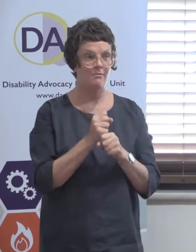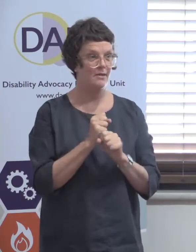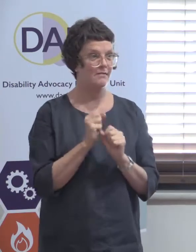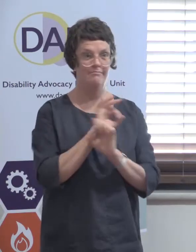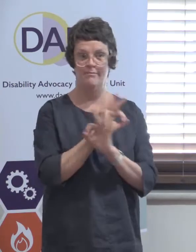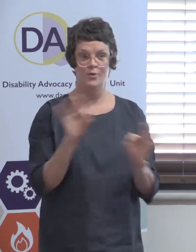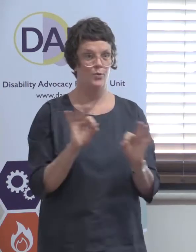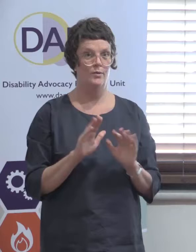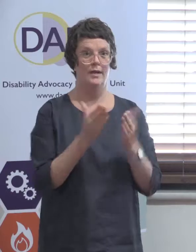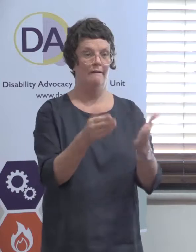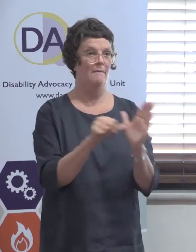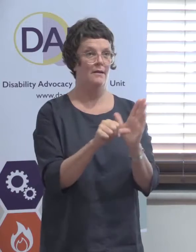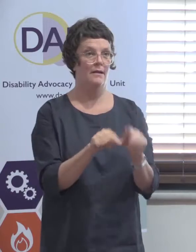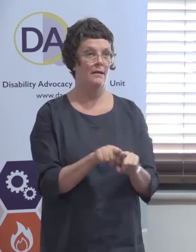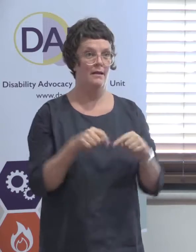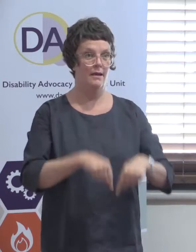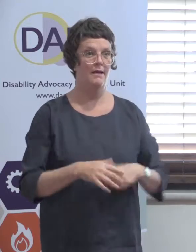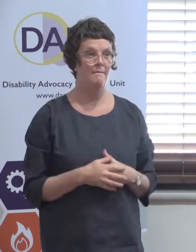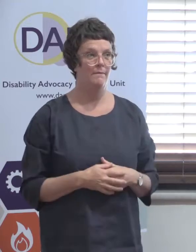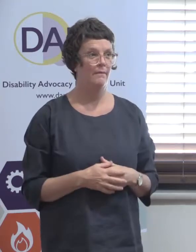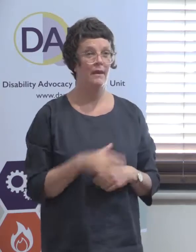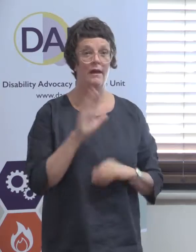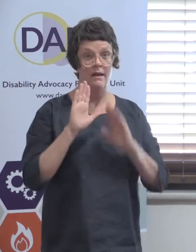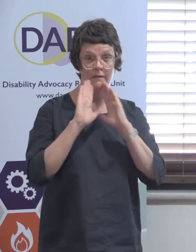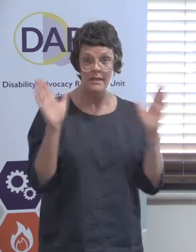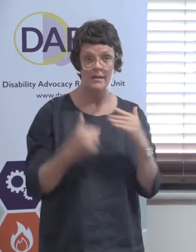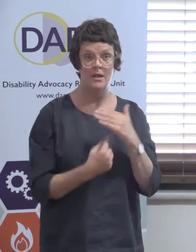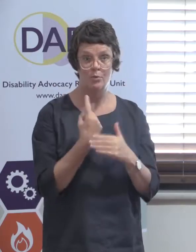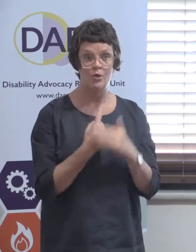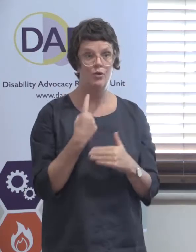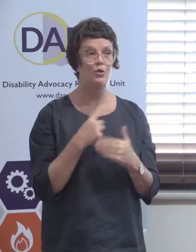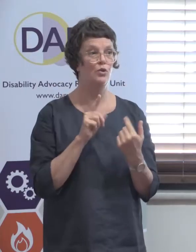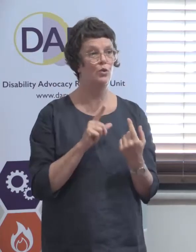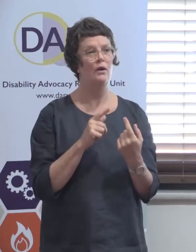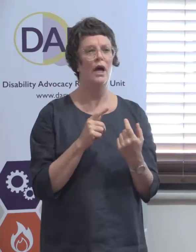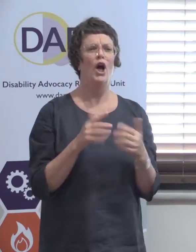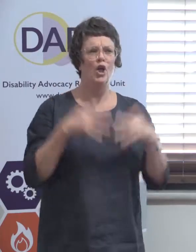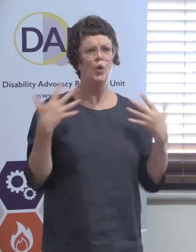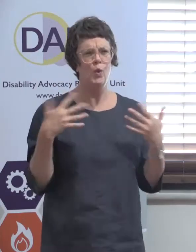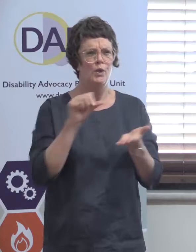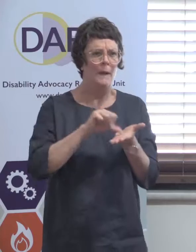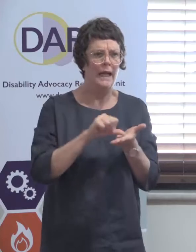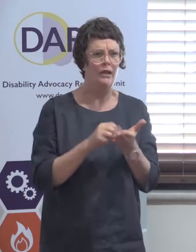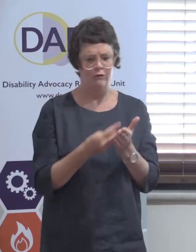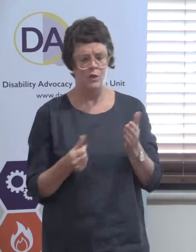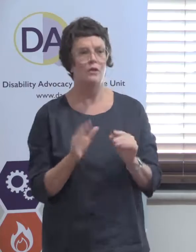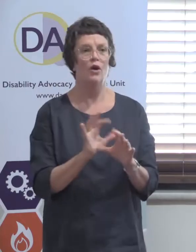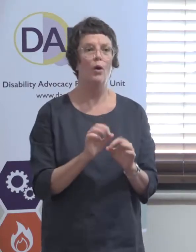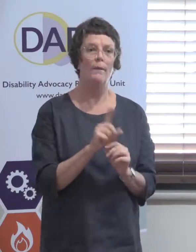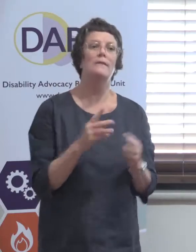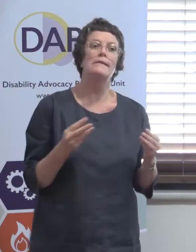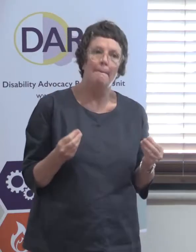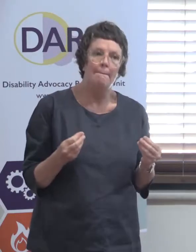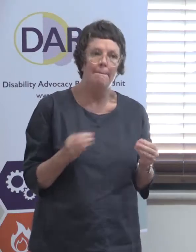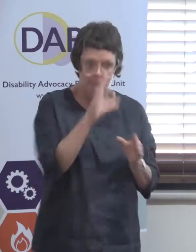organisations to get together and have, you know, not huge resources, but some dedicated resources to the advocacy sector. So